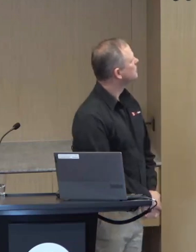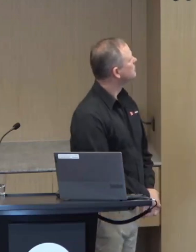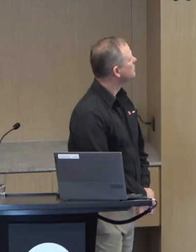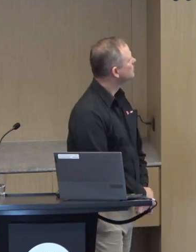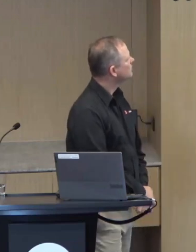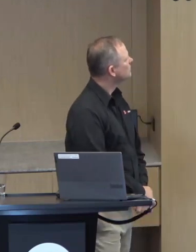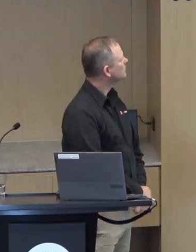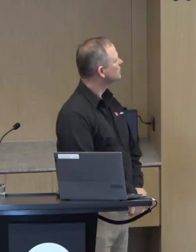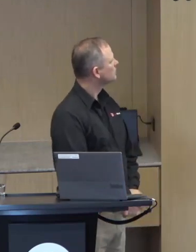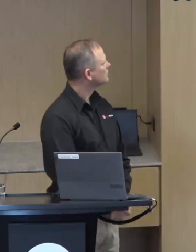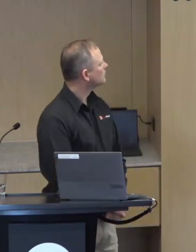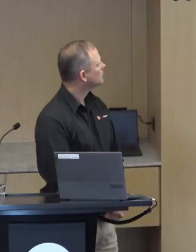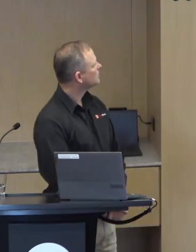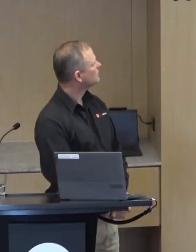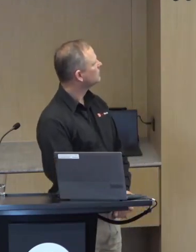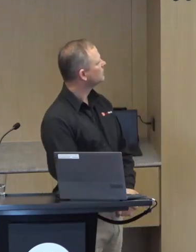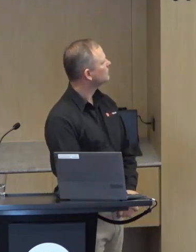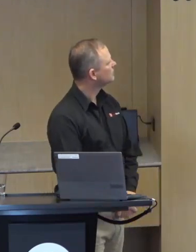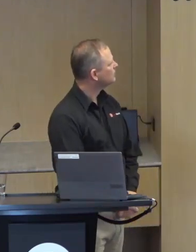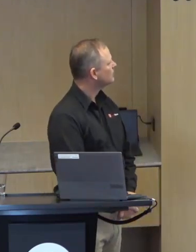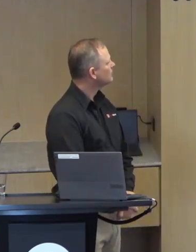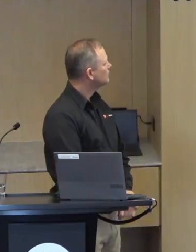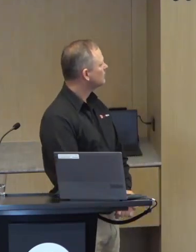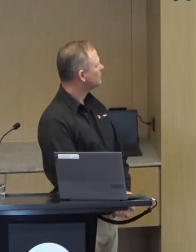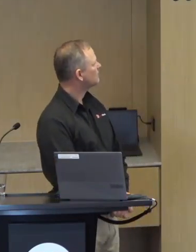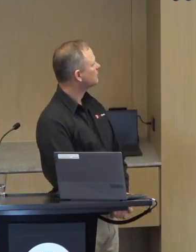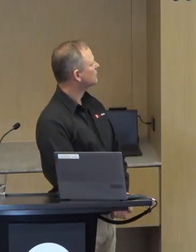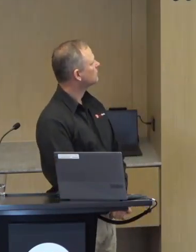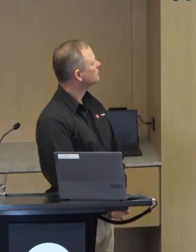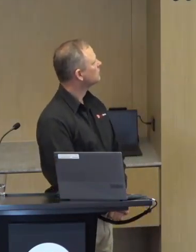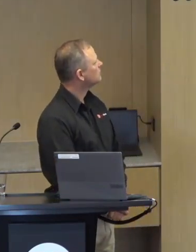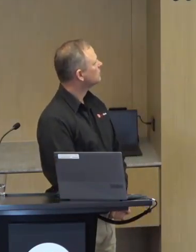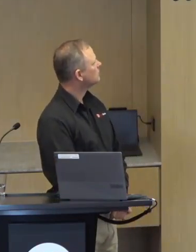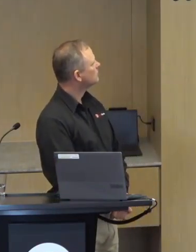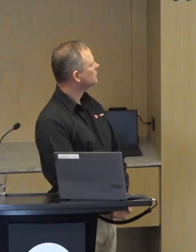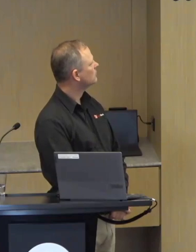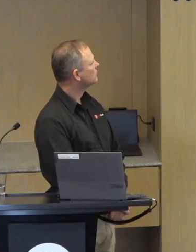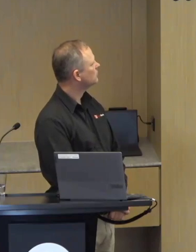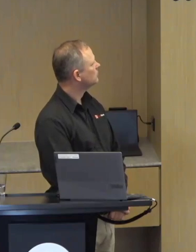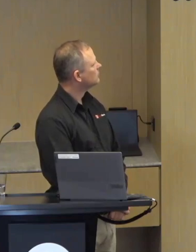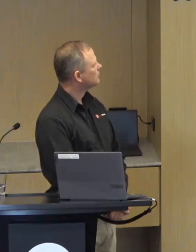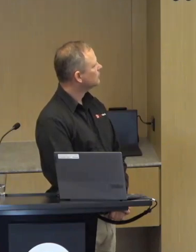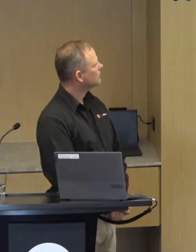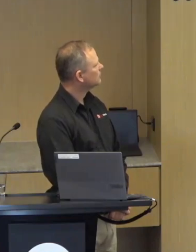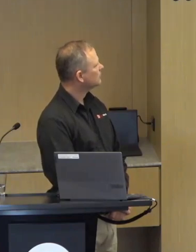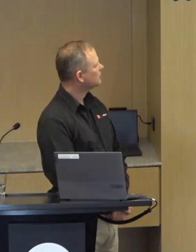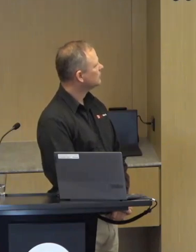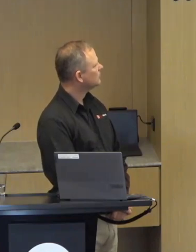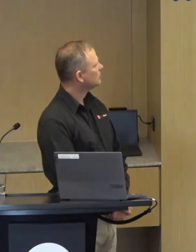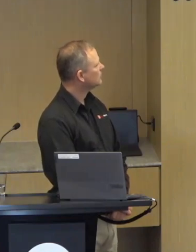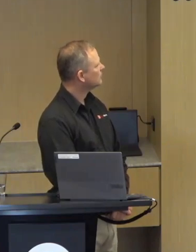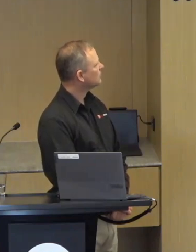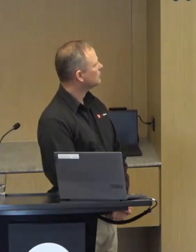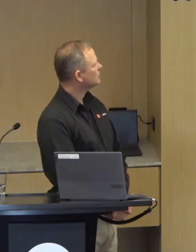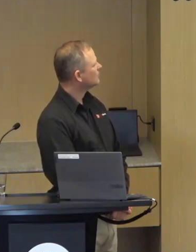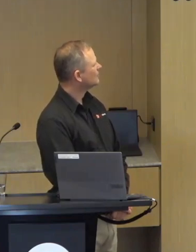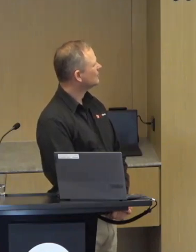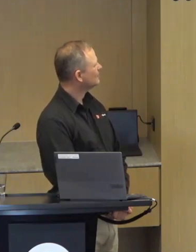Thank you, and good morning. I'd like to begin by acknowledging the Wurundjeri Woiwurrung people, the traditional owners of